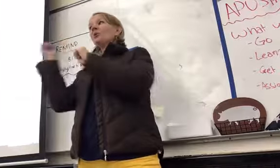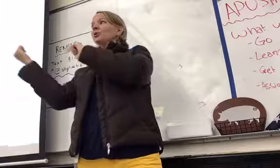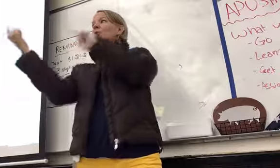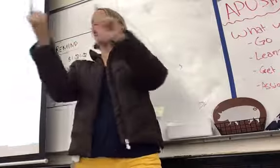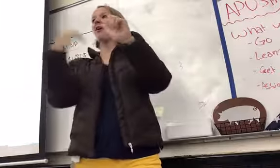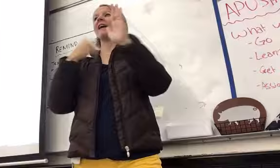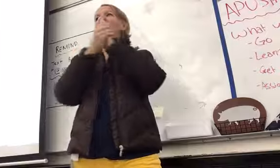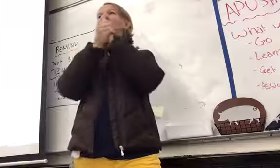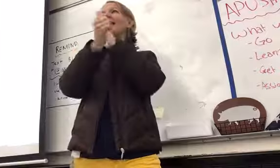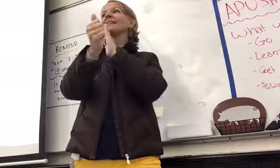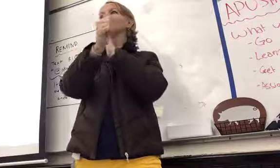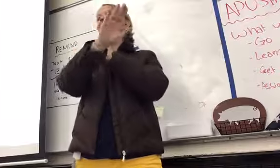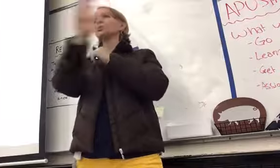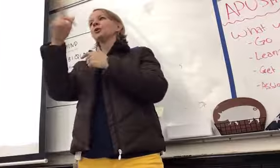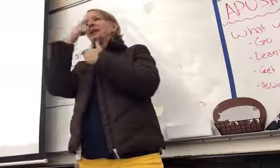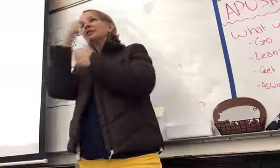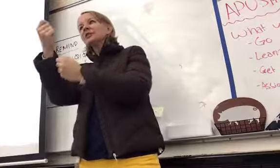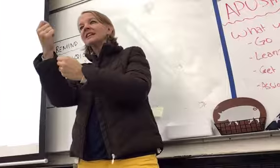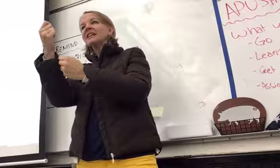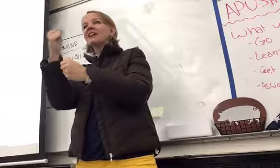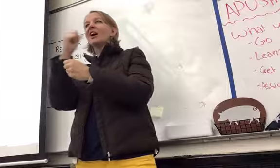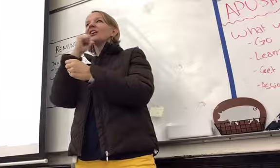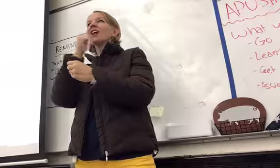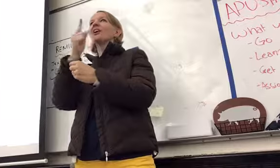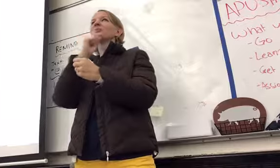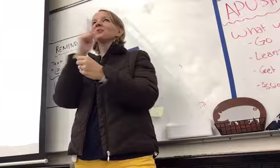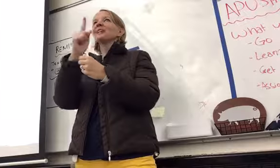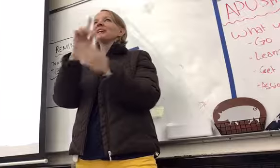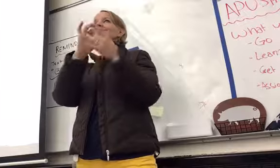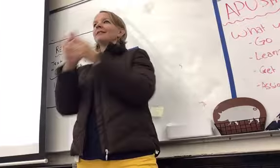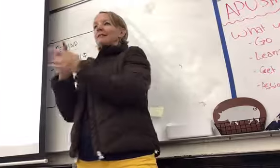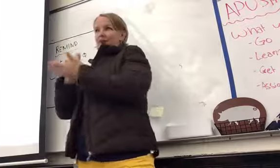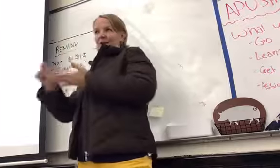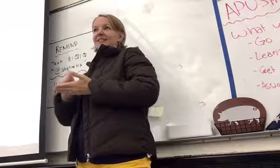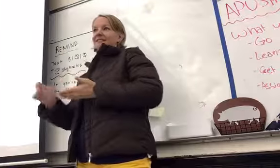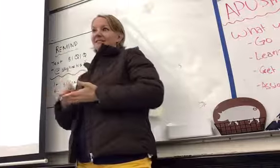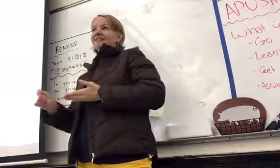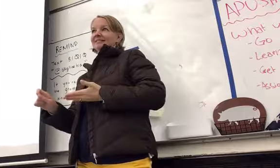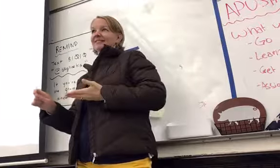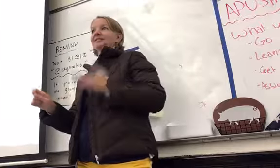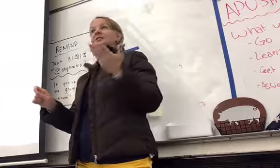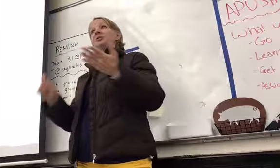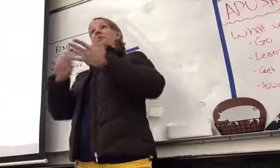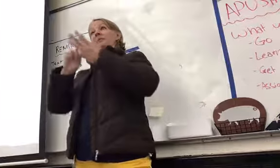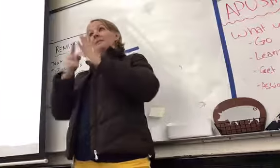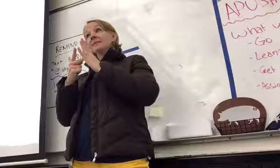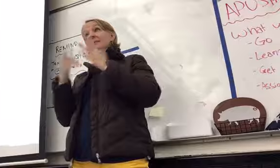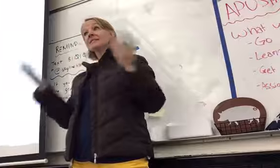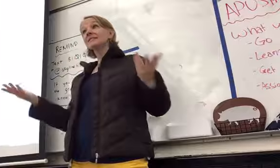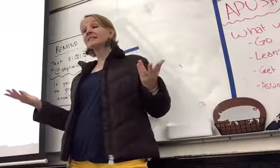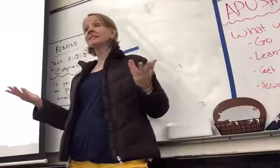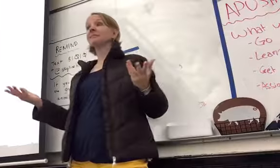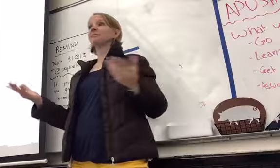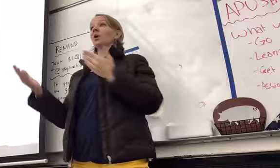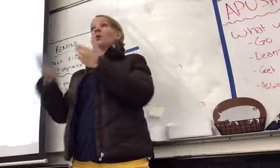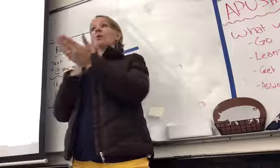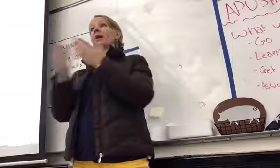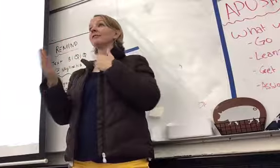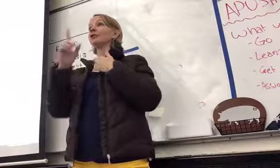things that you're interested in that are not necessarily writing an essay. Okay? So, what that means is that whatever your passion is,